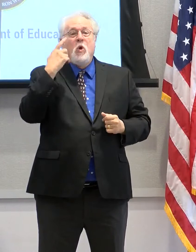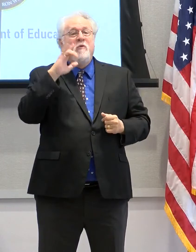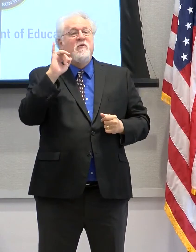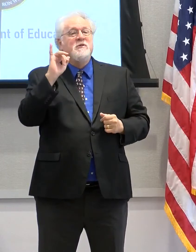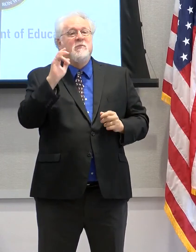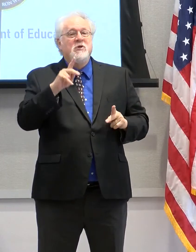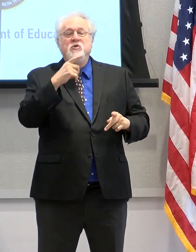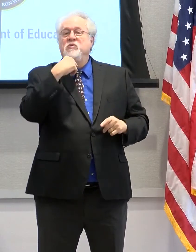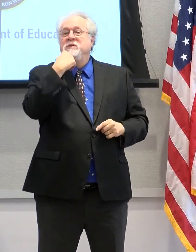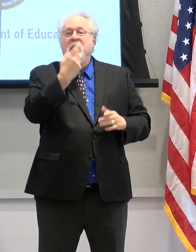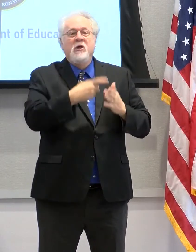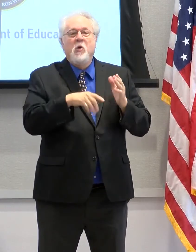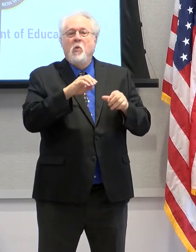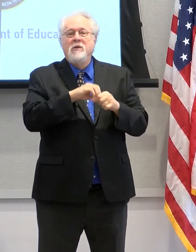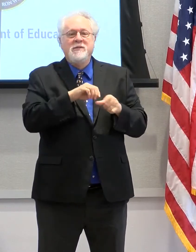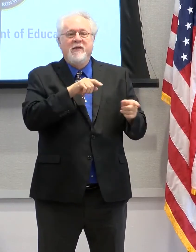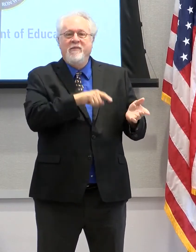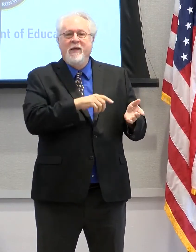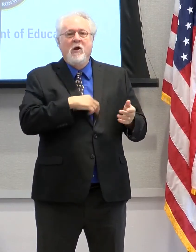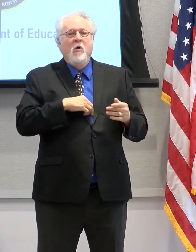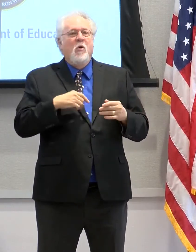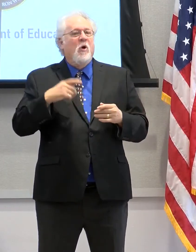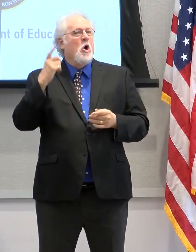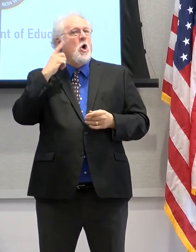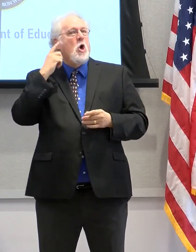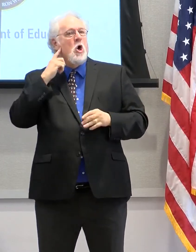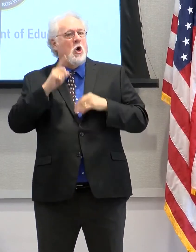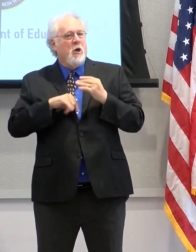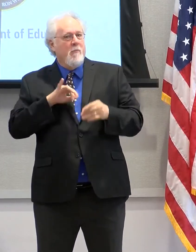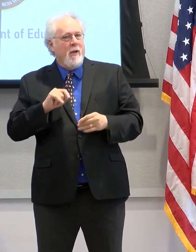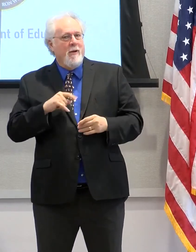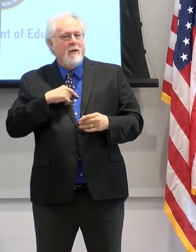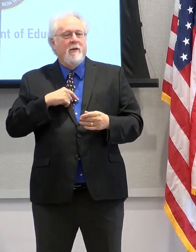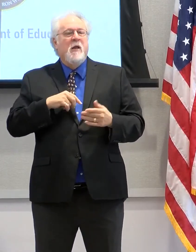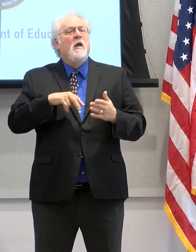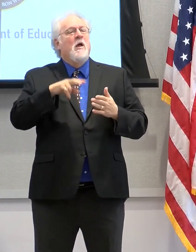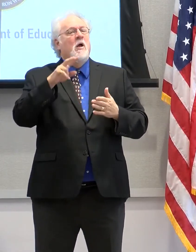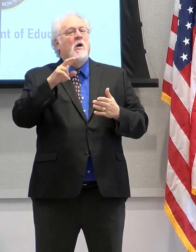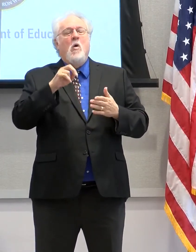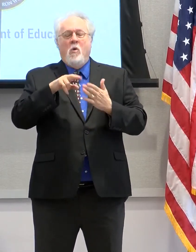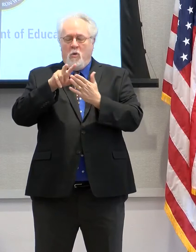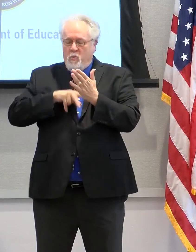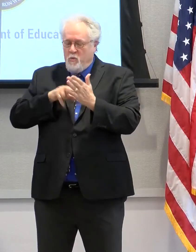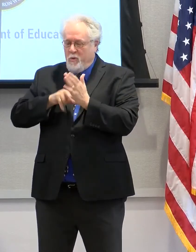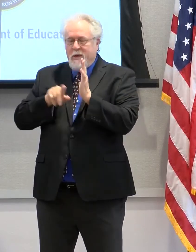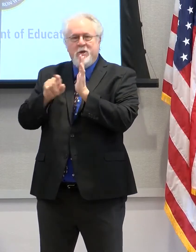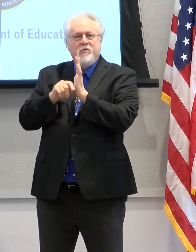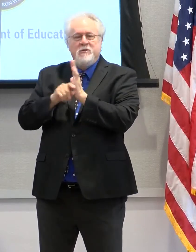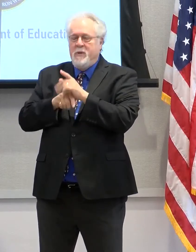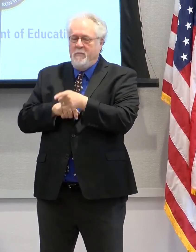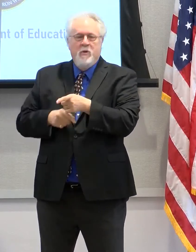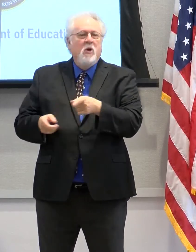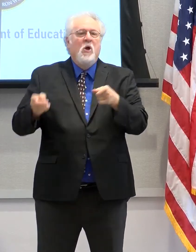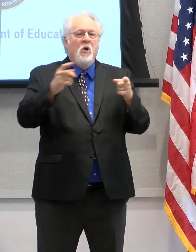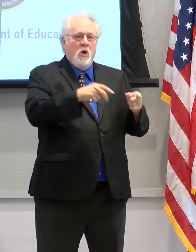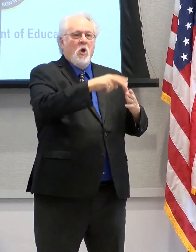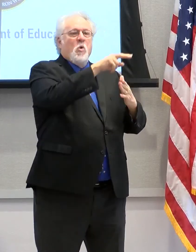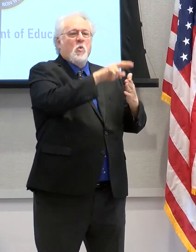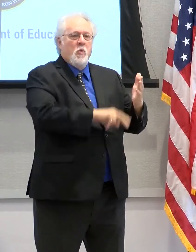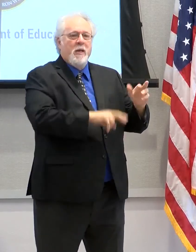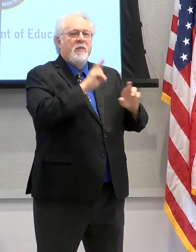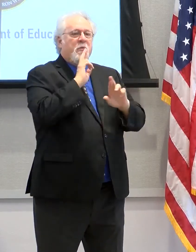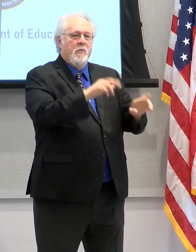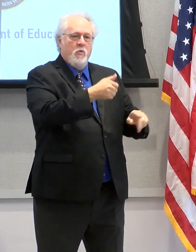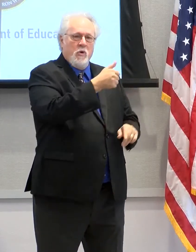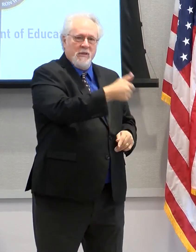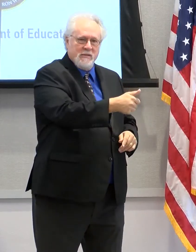tell you what's in it or read about it through a news clipping. Read the report. Read